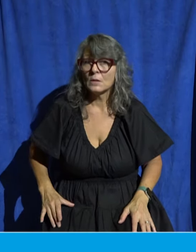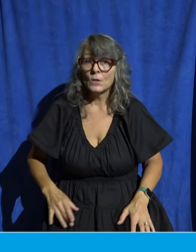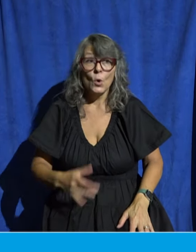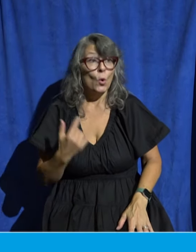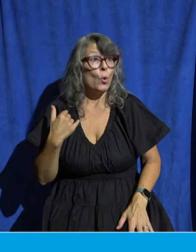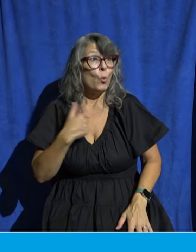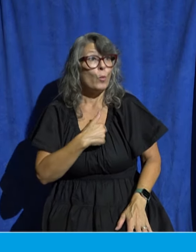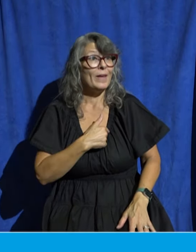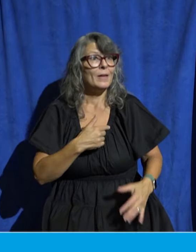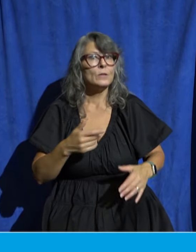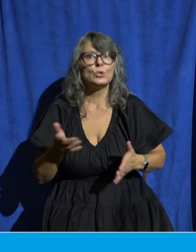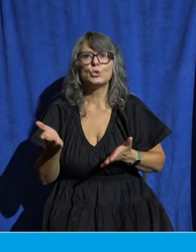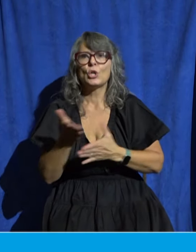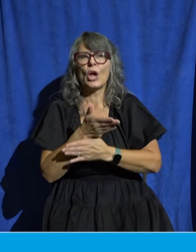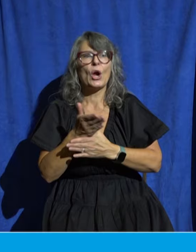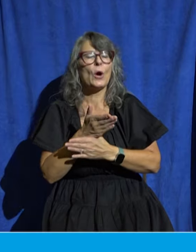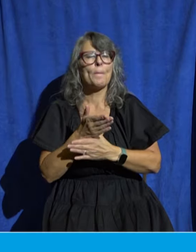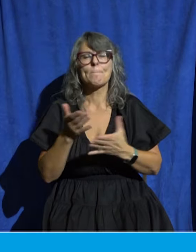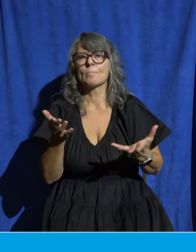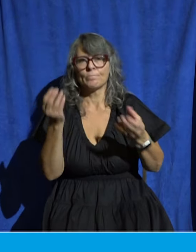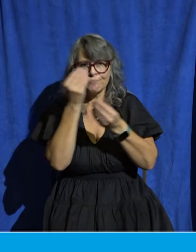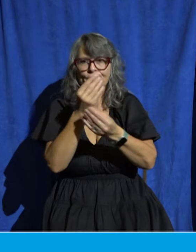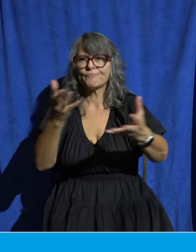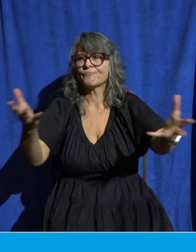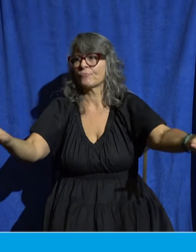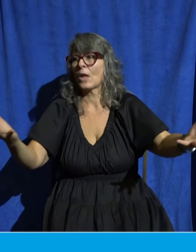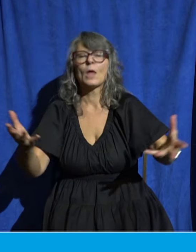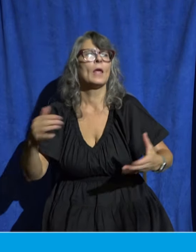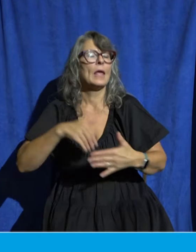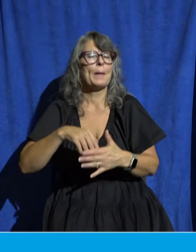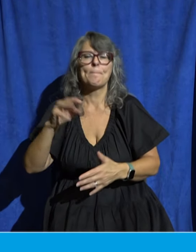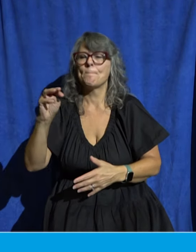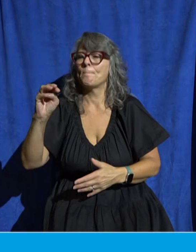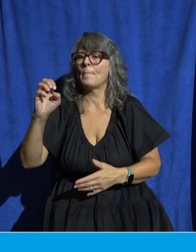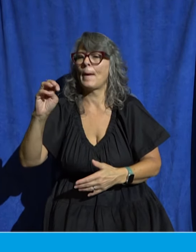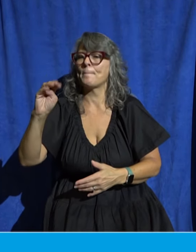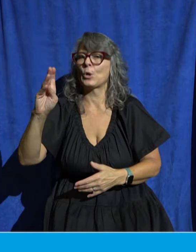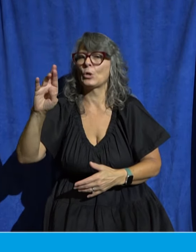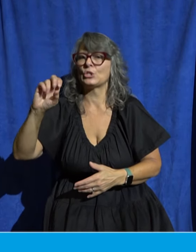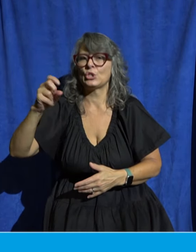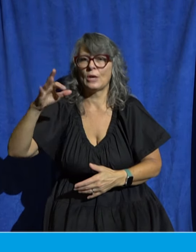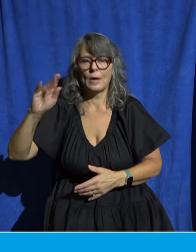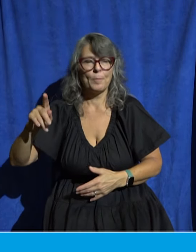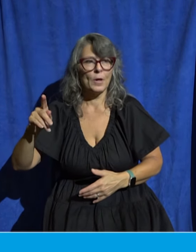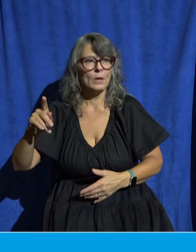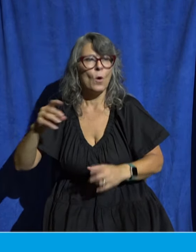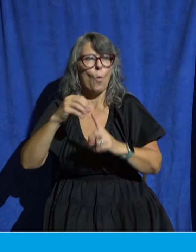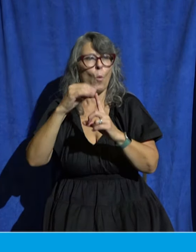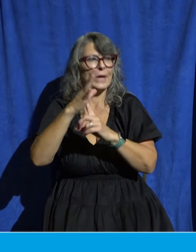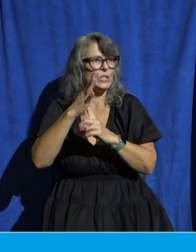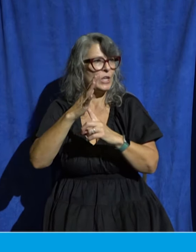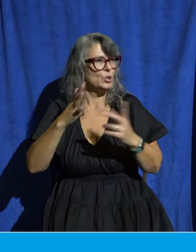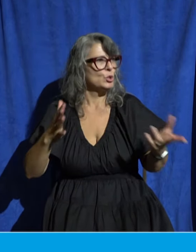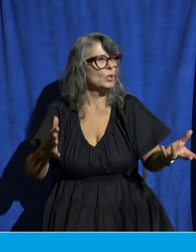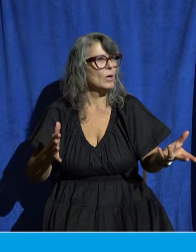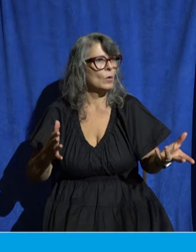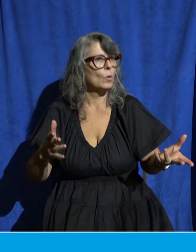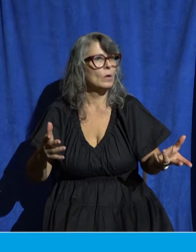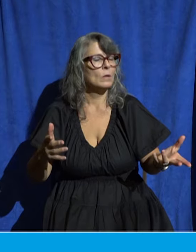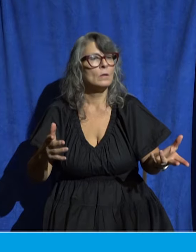of church commitment we talk about specifically related to biblical fellowship involves serving with your gifts I'm going to read this this comes right from orientation